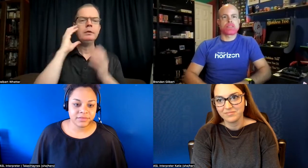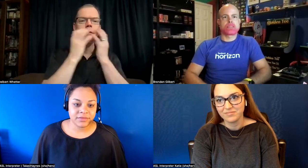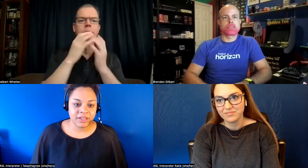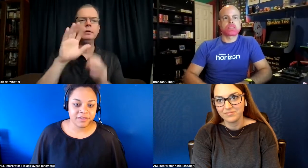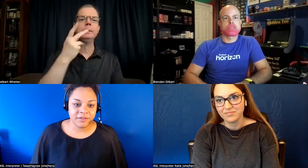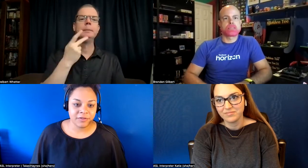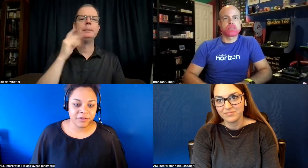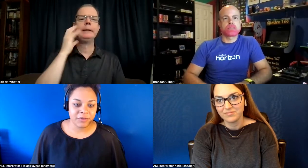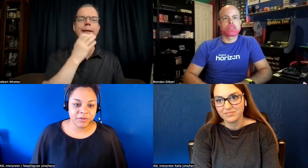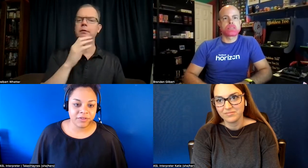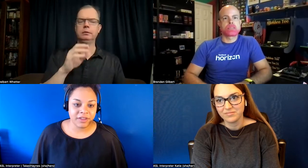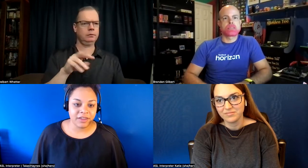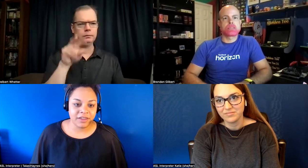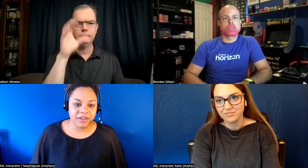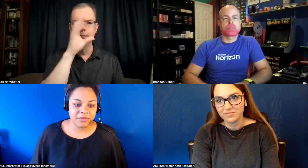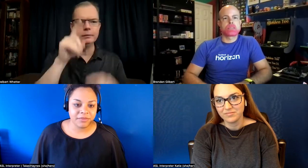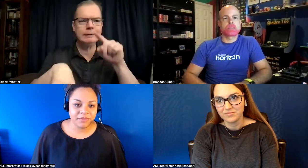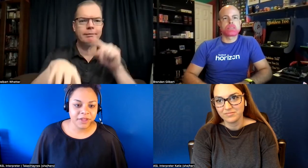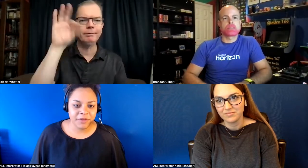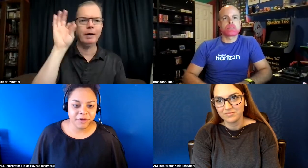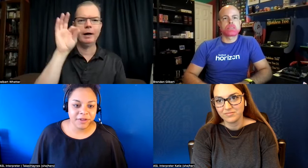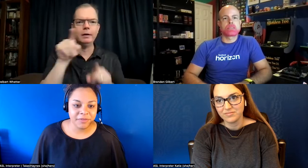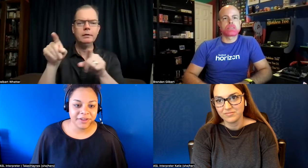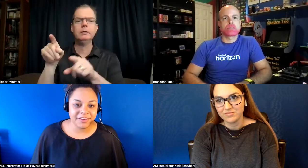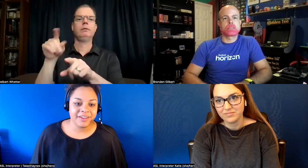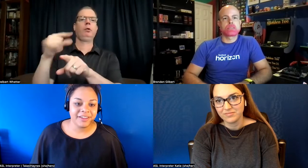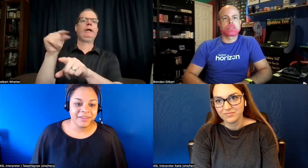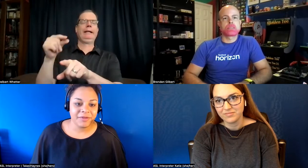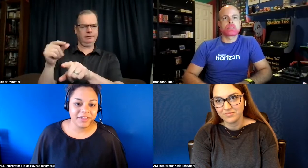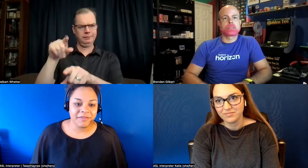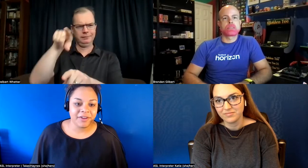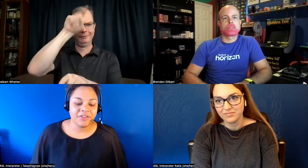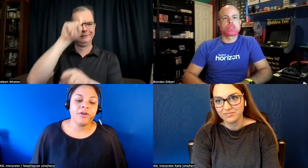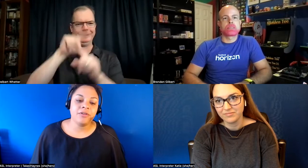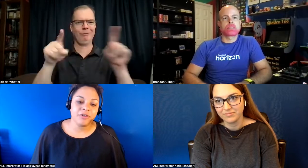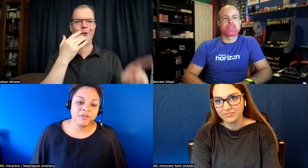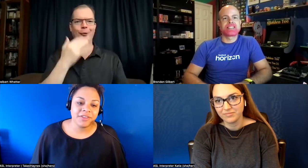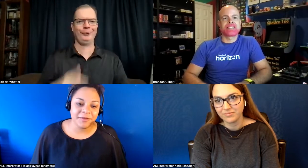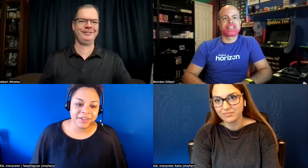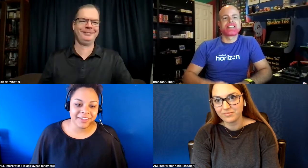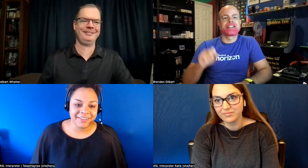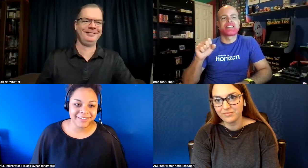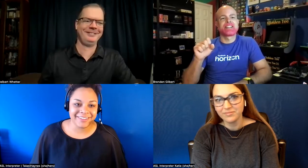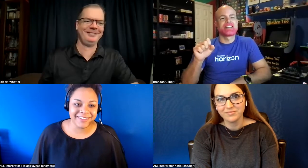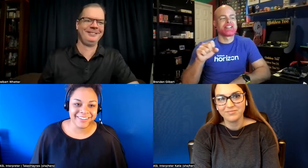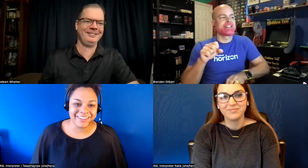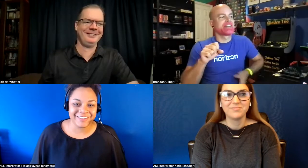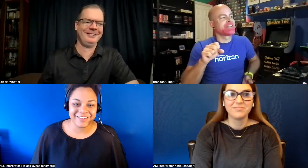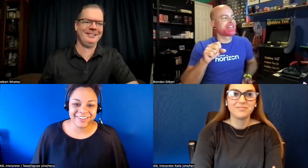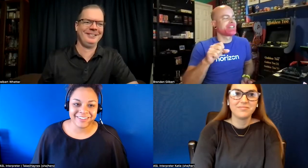and it's difficult for other people to say uh pink beard pink beard maybe they can't find you oh no you're green that week changing colors